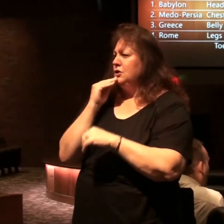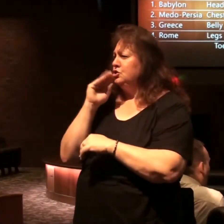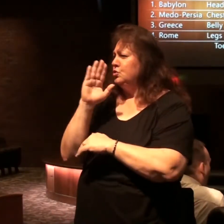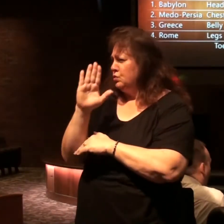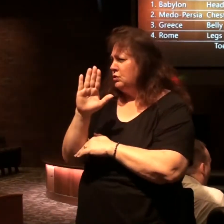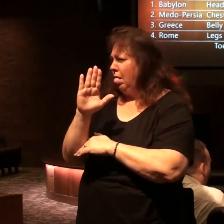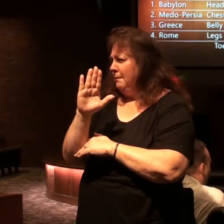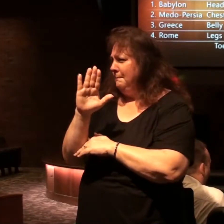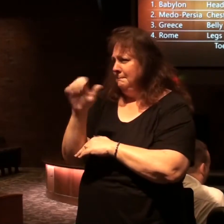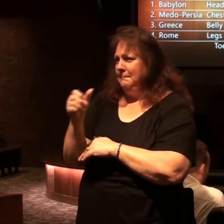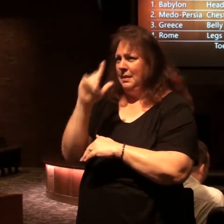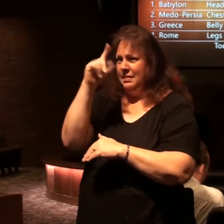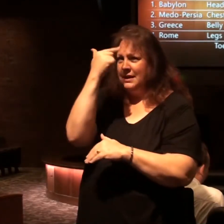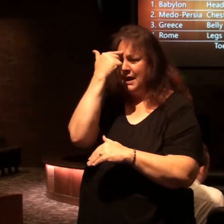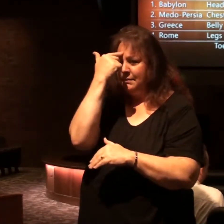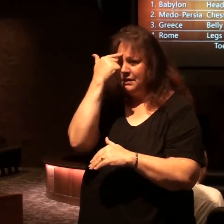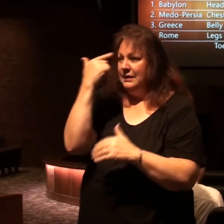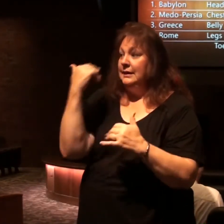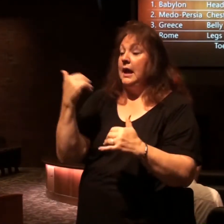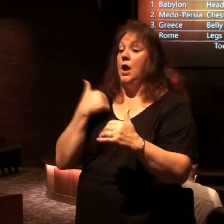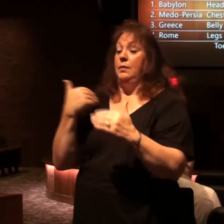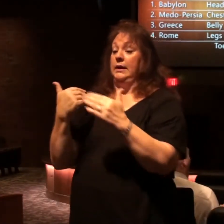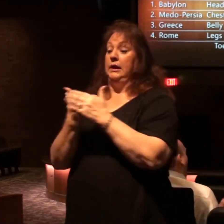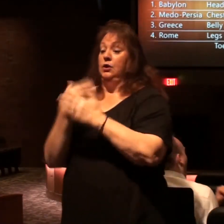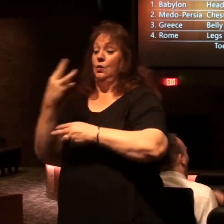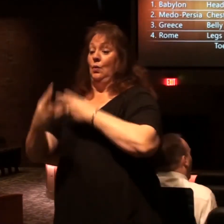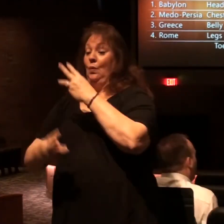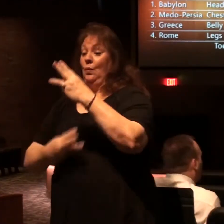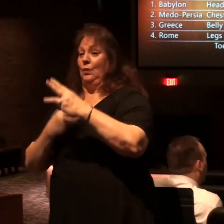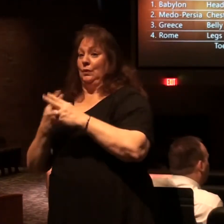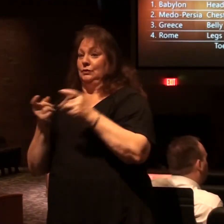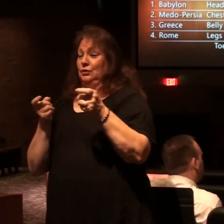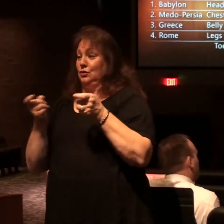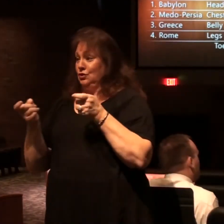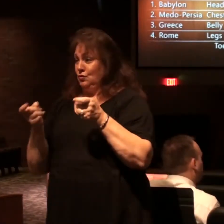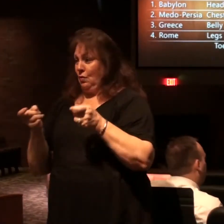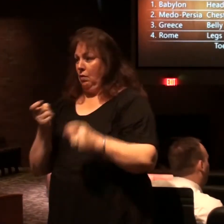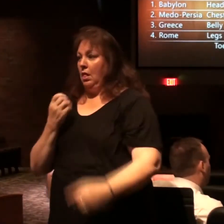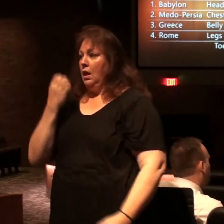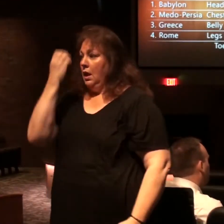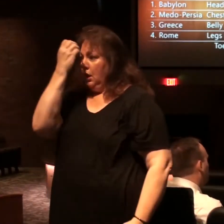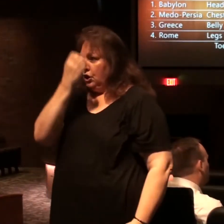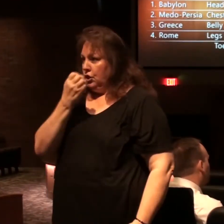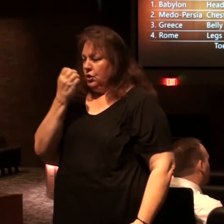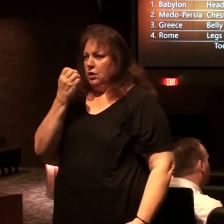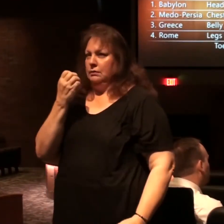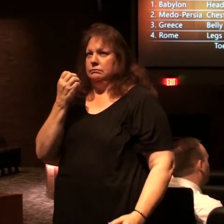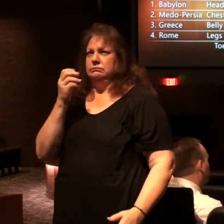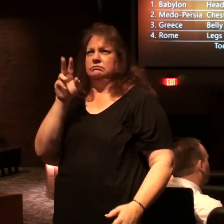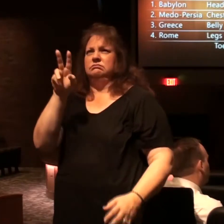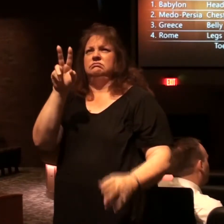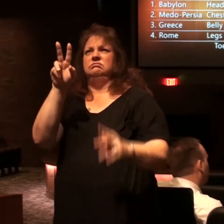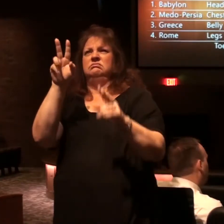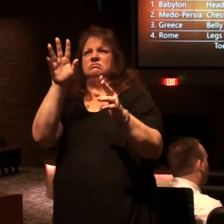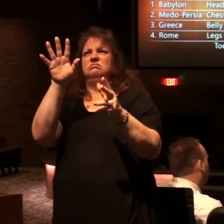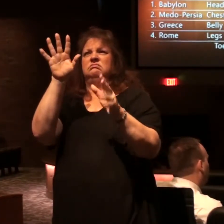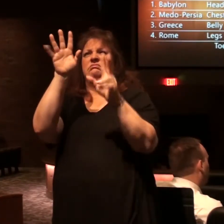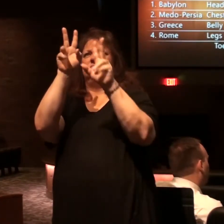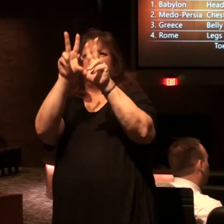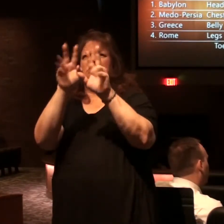so we need a new world order and Europe has to take a different look at itself